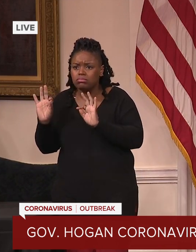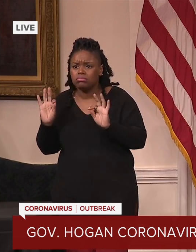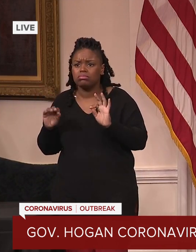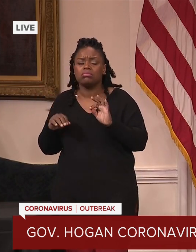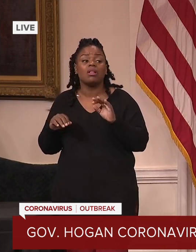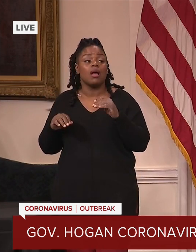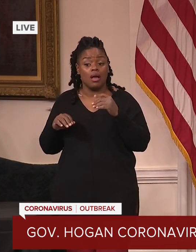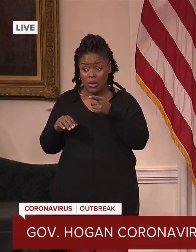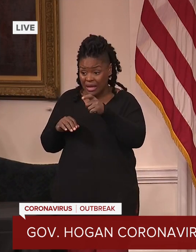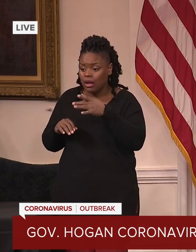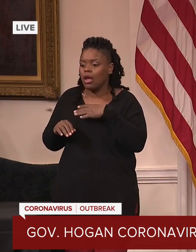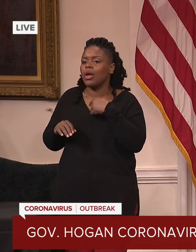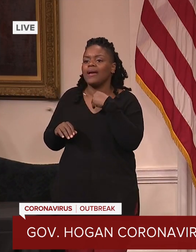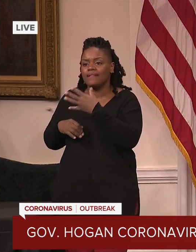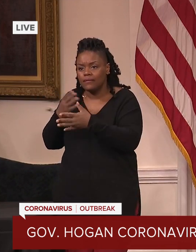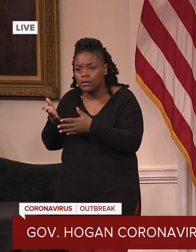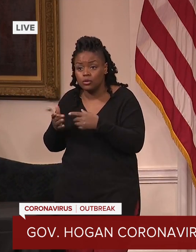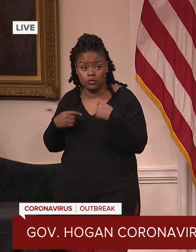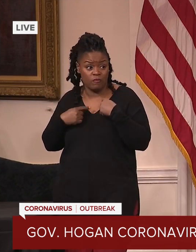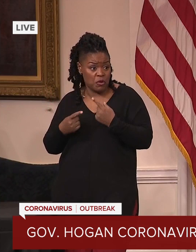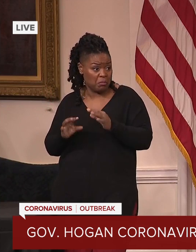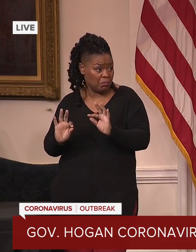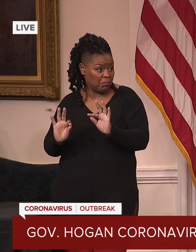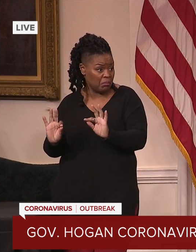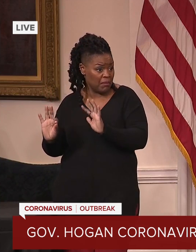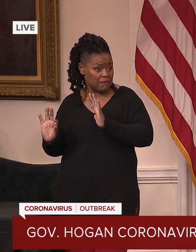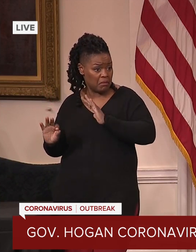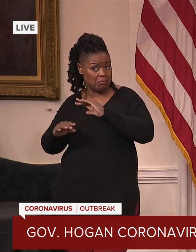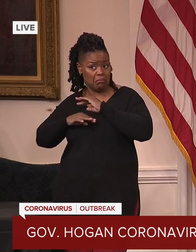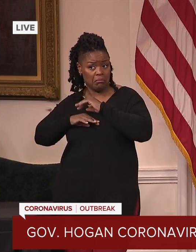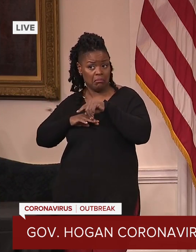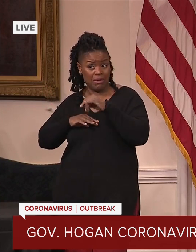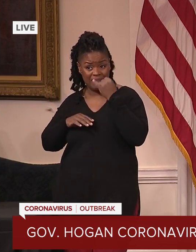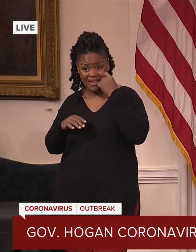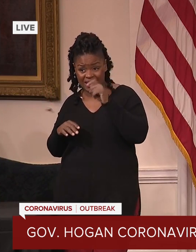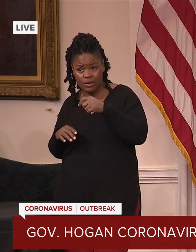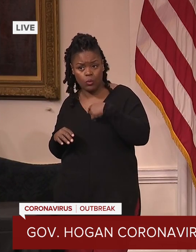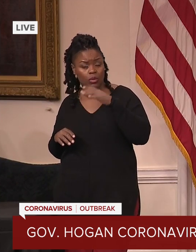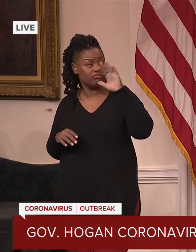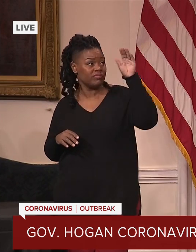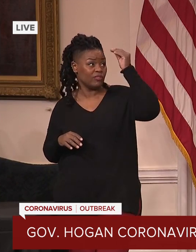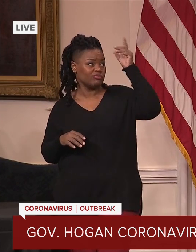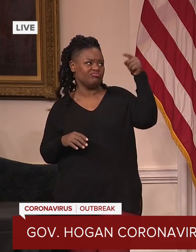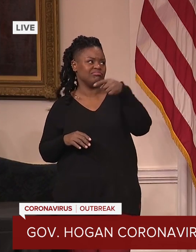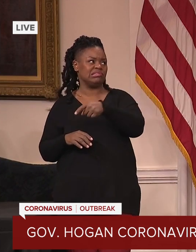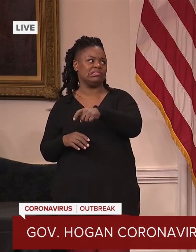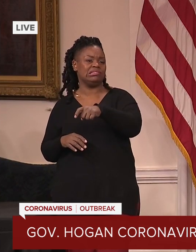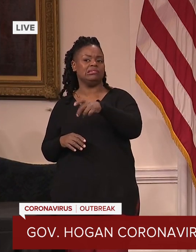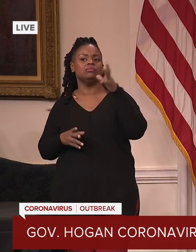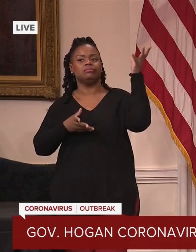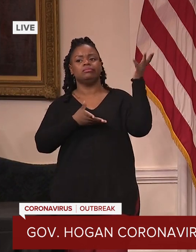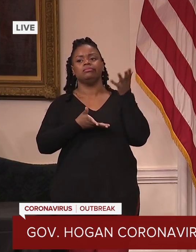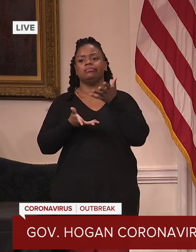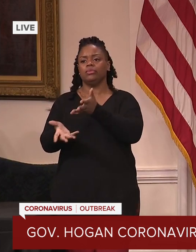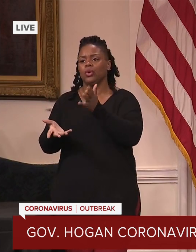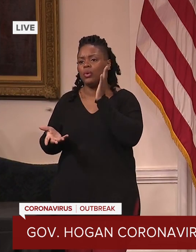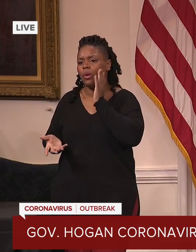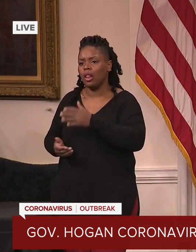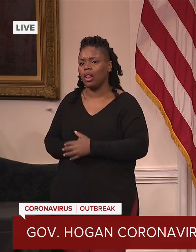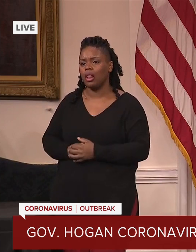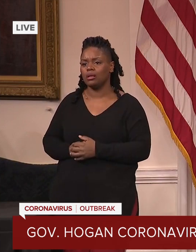know that we have any unmet needs. But if we do, we're certainly going to make the federal government aware of it. And at this stage,